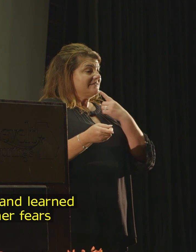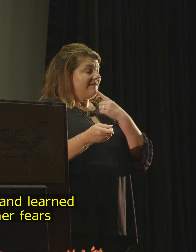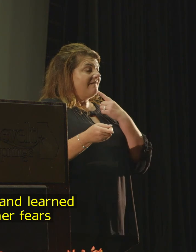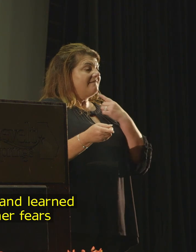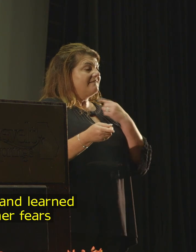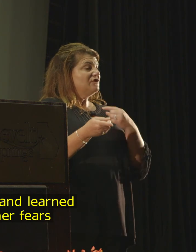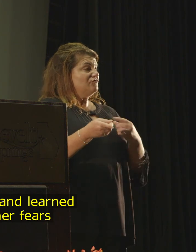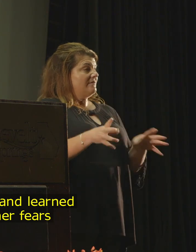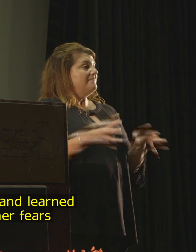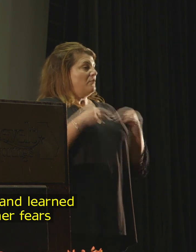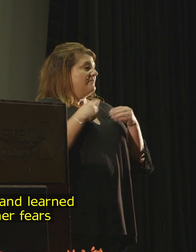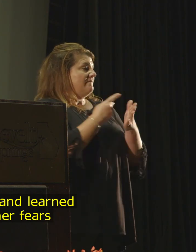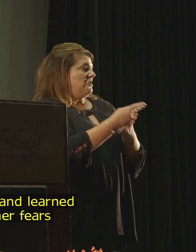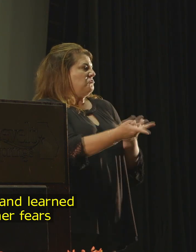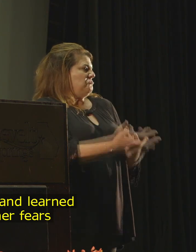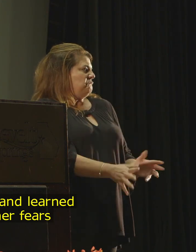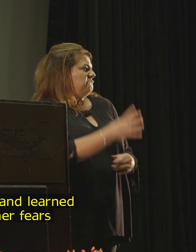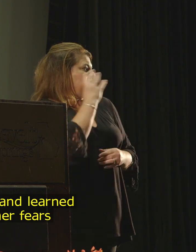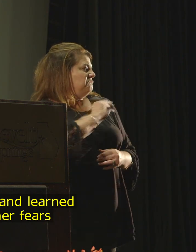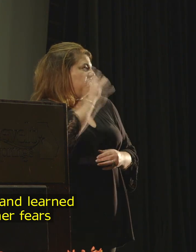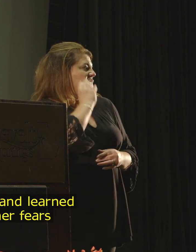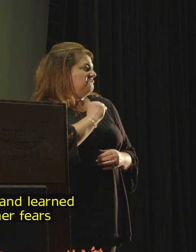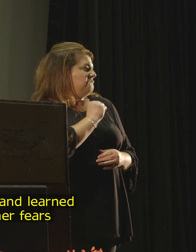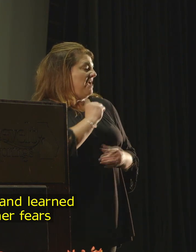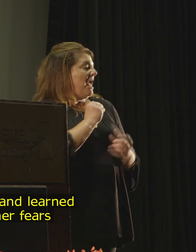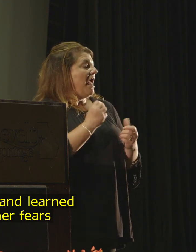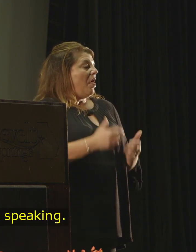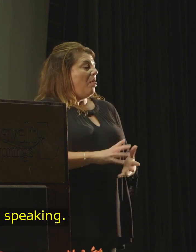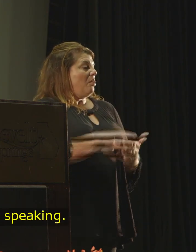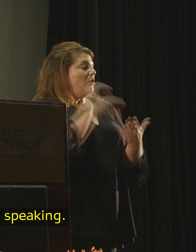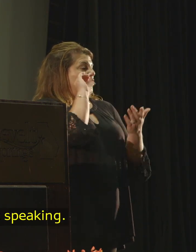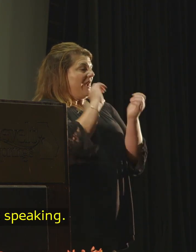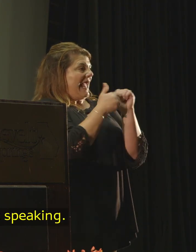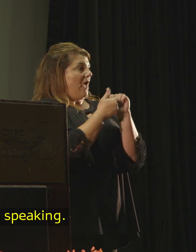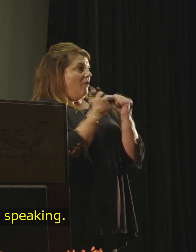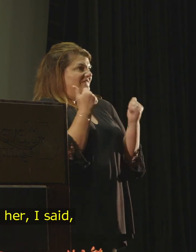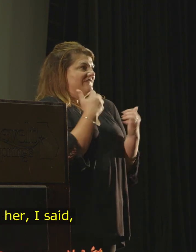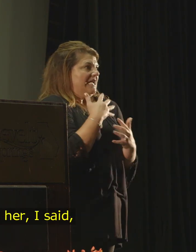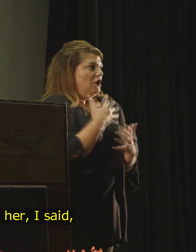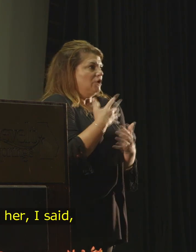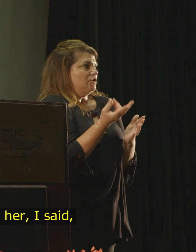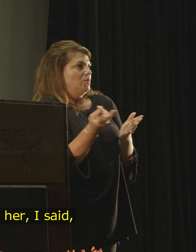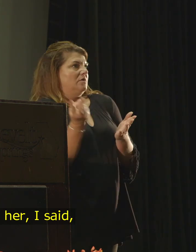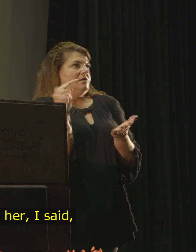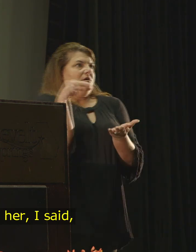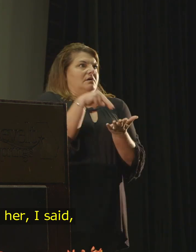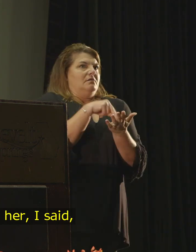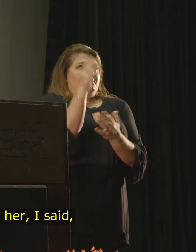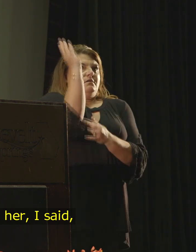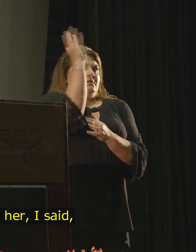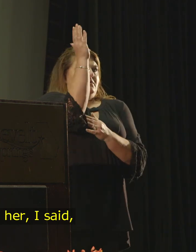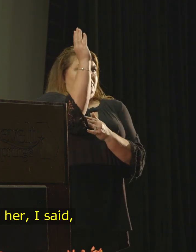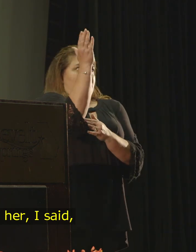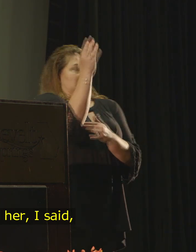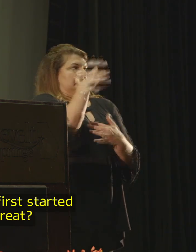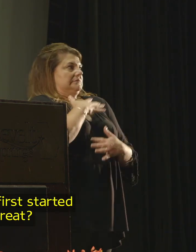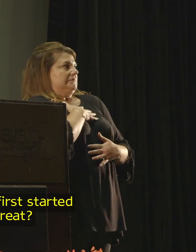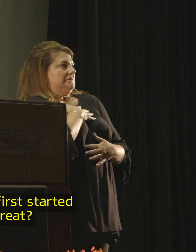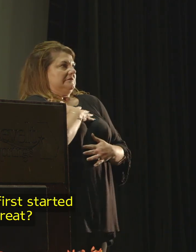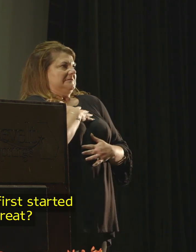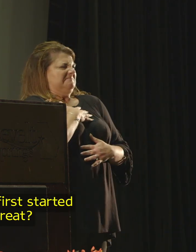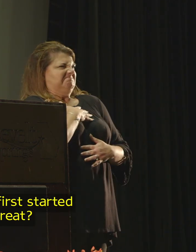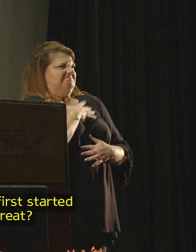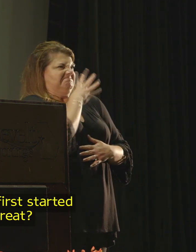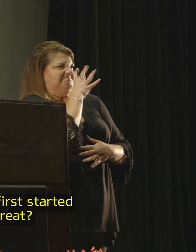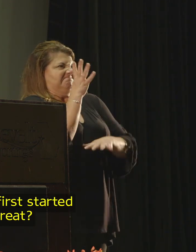embraced failure and learned to overcome her fears regarding public speaking. And I even asked her, said,